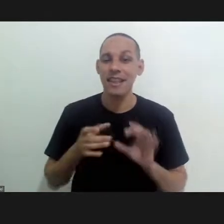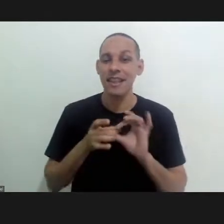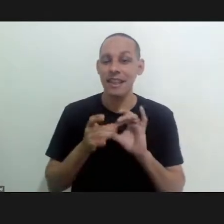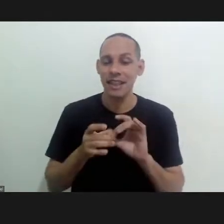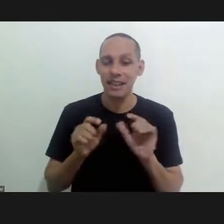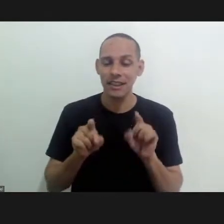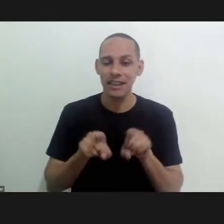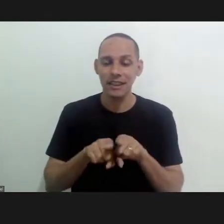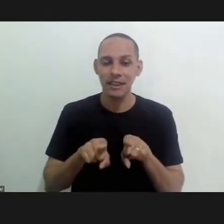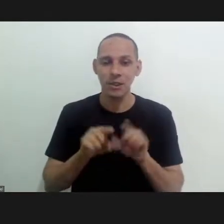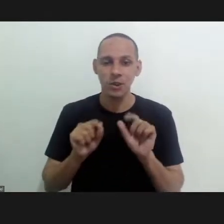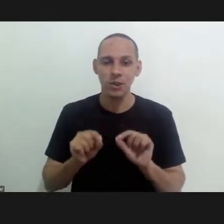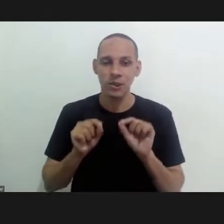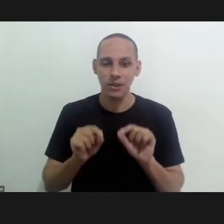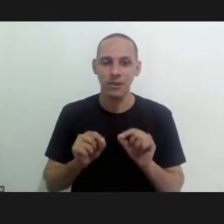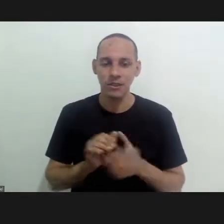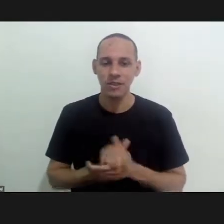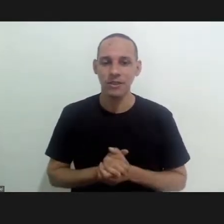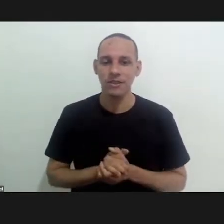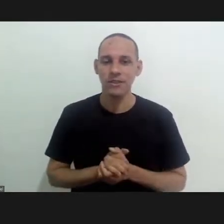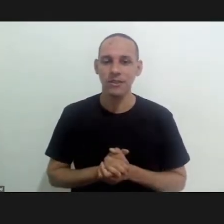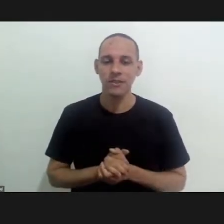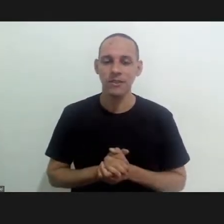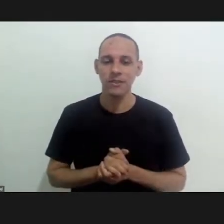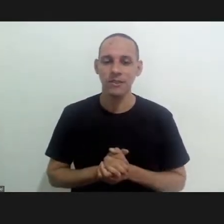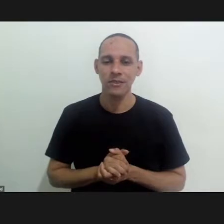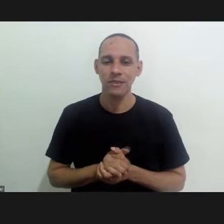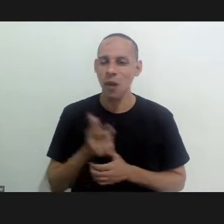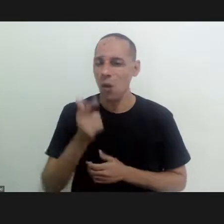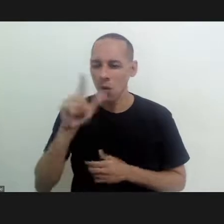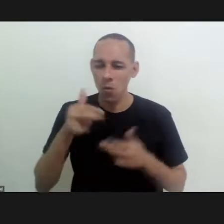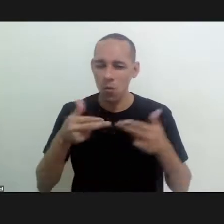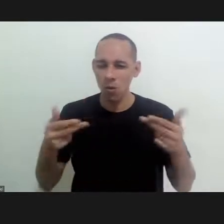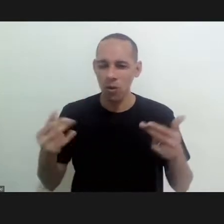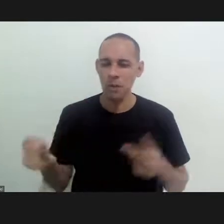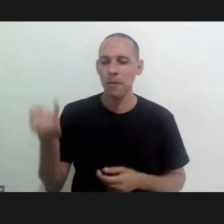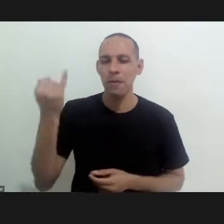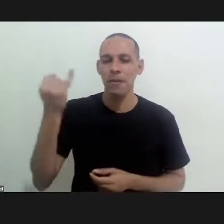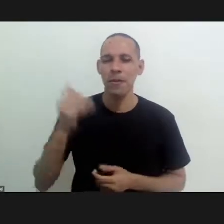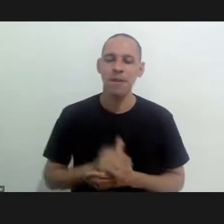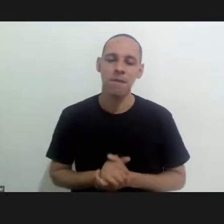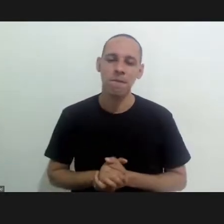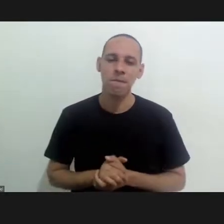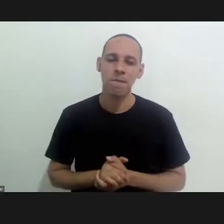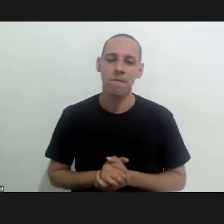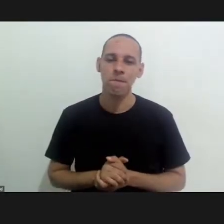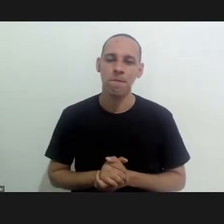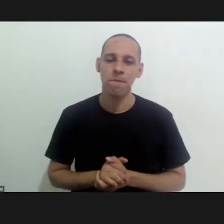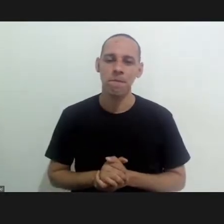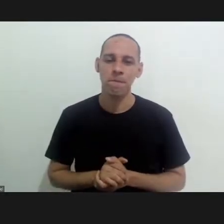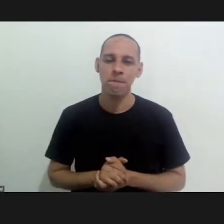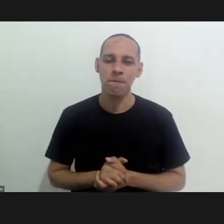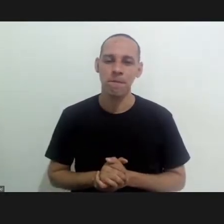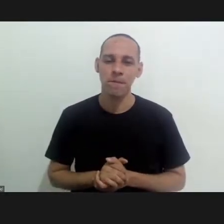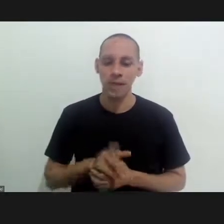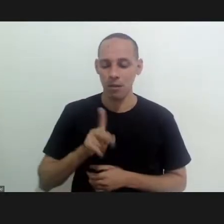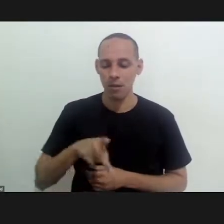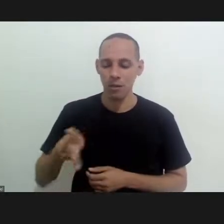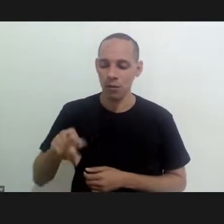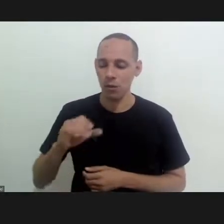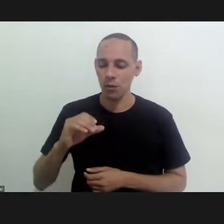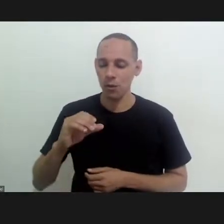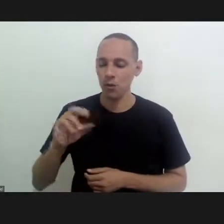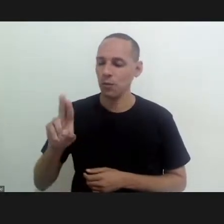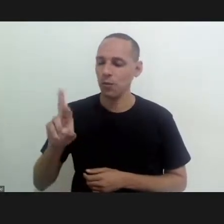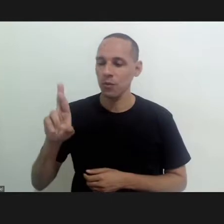i would also add to that to those elements another important factor which is that despite uh